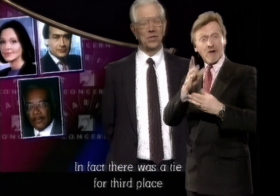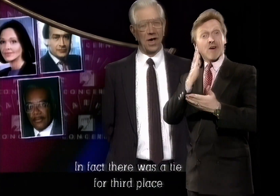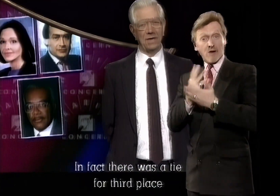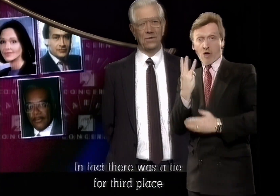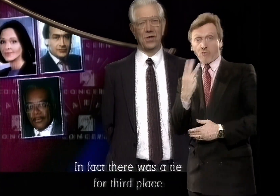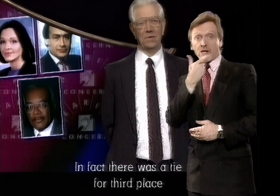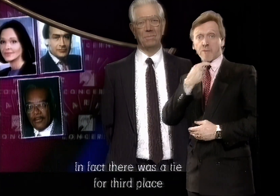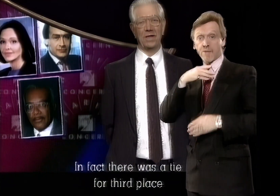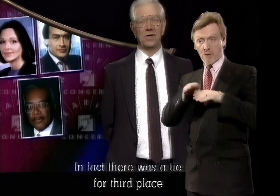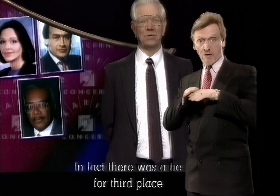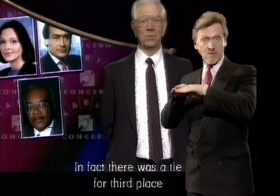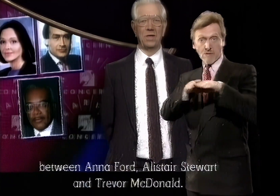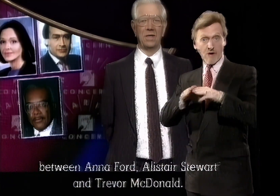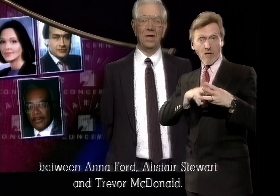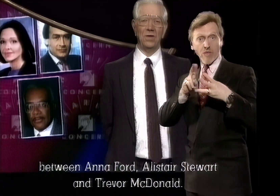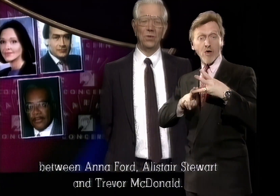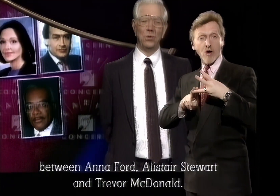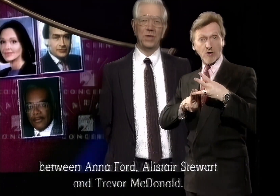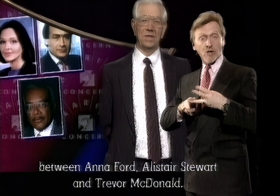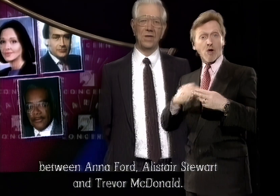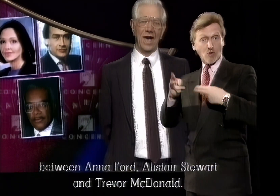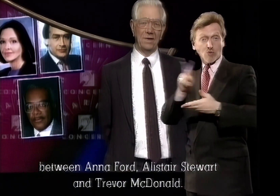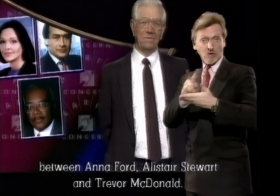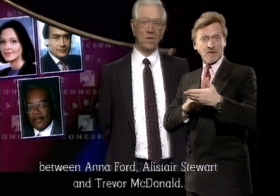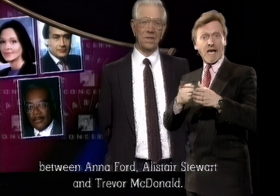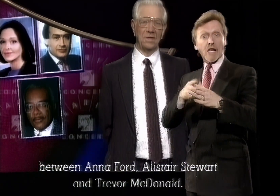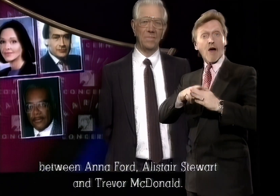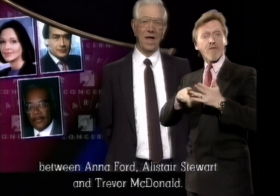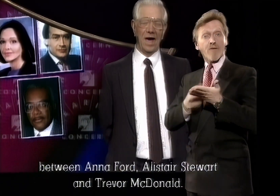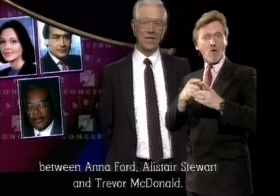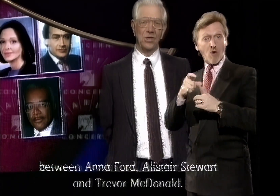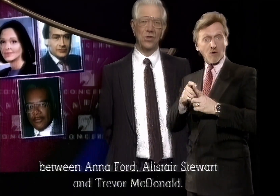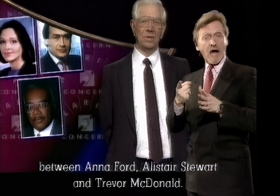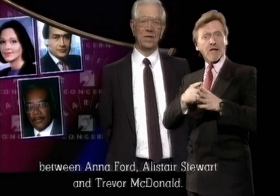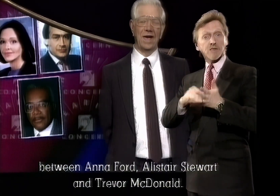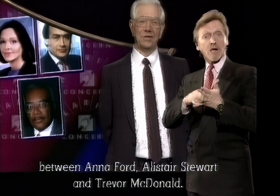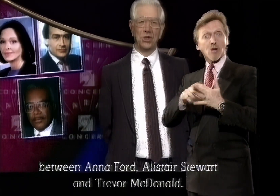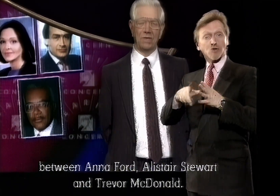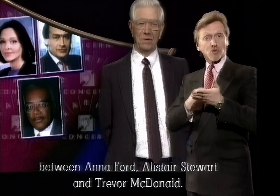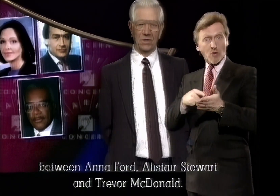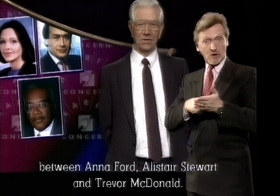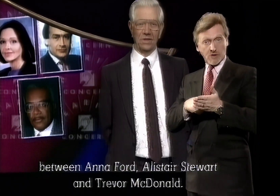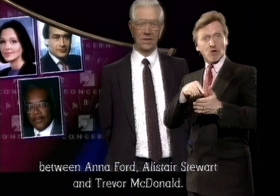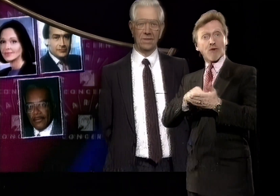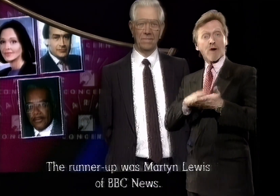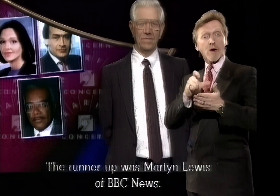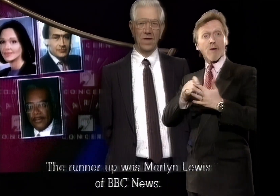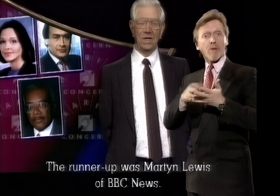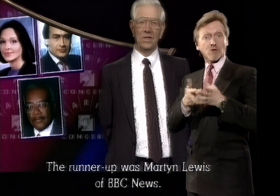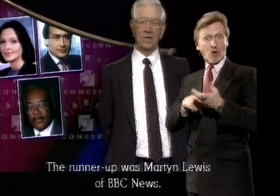tie for third place between newsreaders Anna Ford, Alice Stewart and Trevor MacDonald. Third